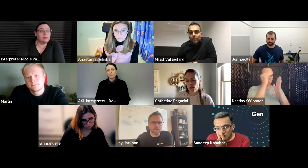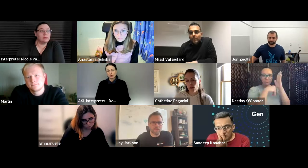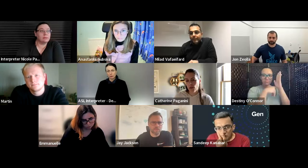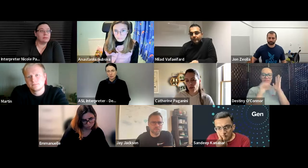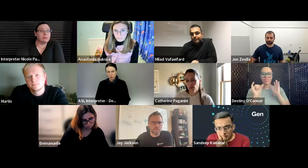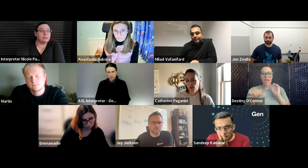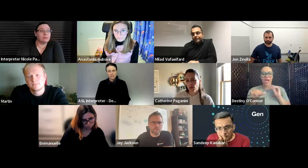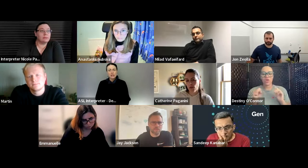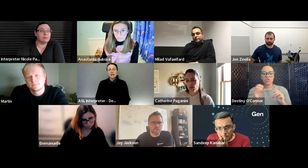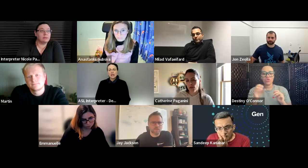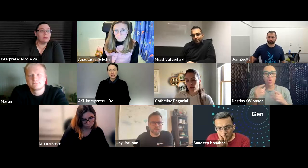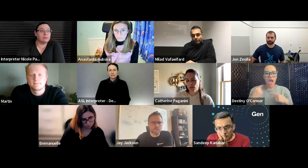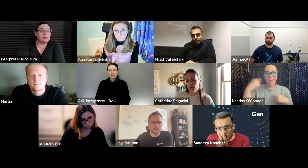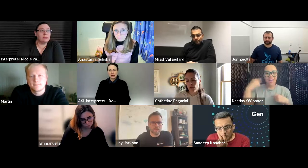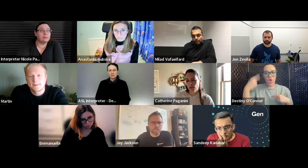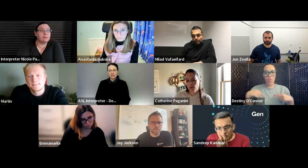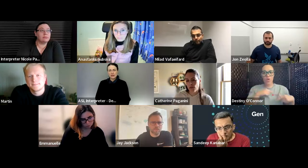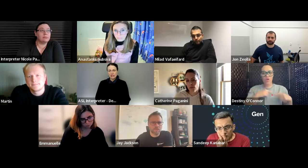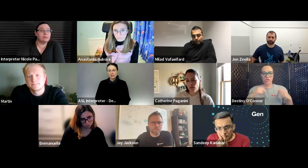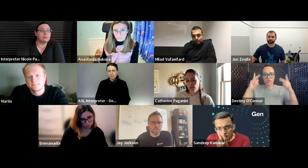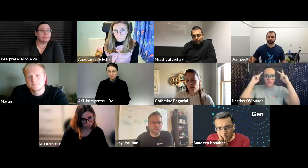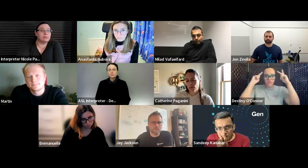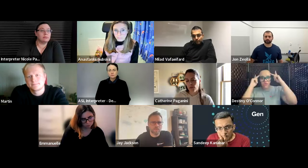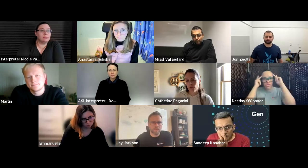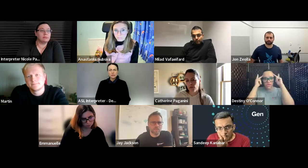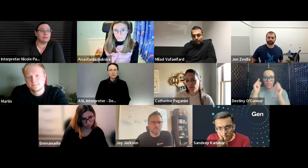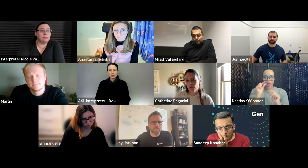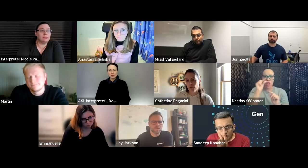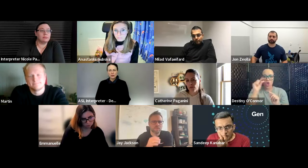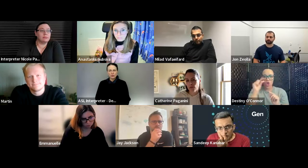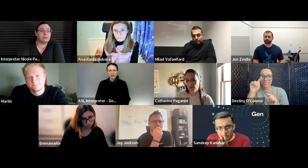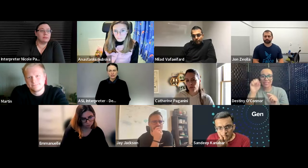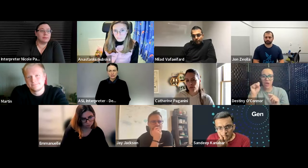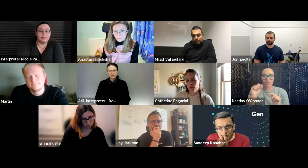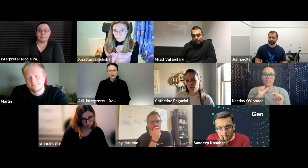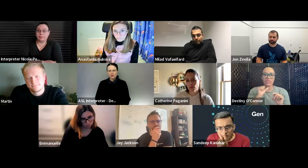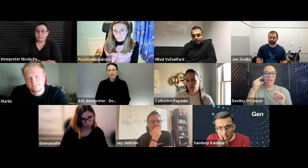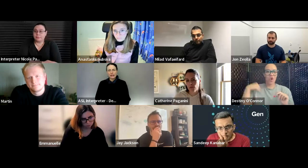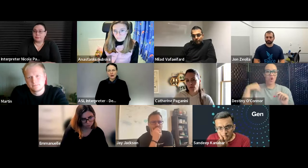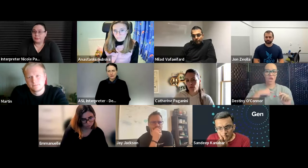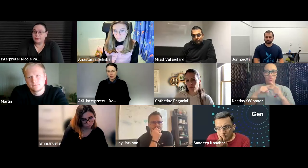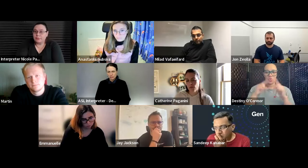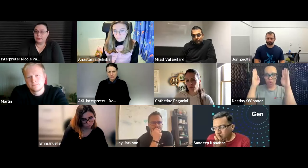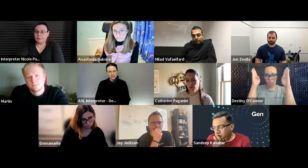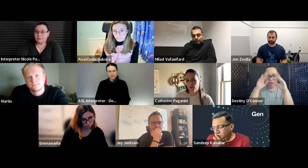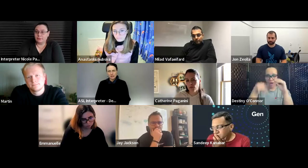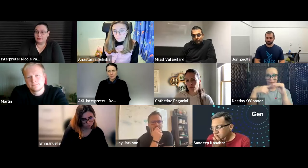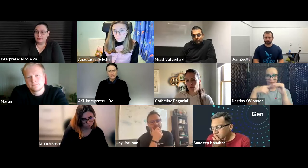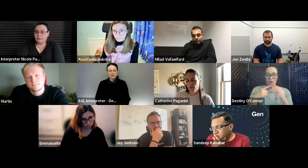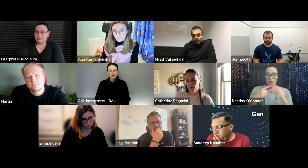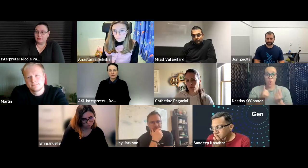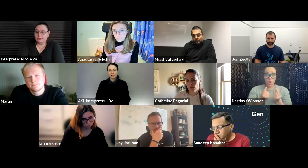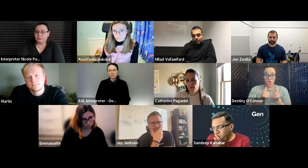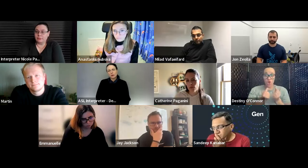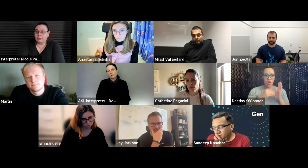has come up with resources and um send that into them so that we're not you know freaking out over the logistics you know